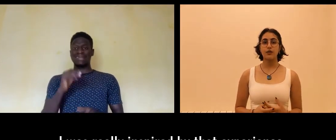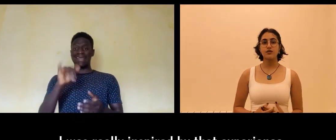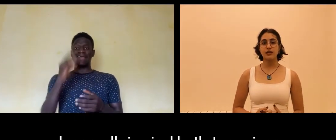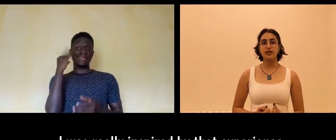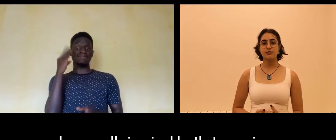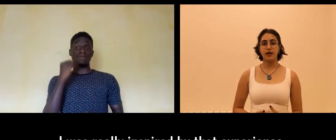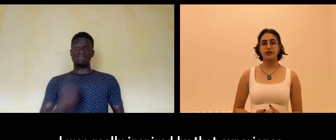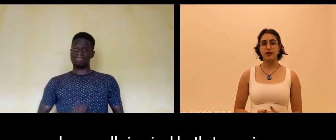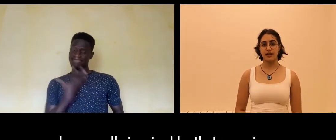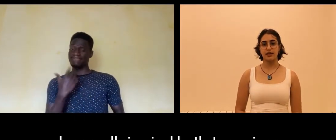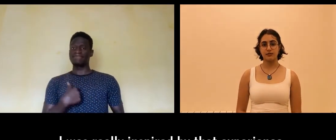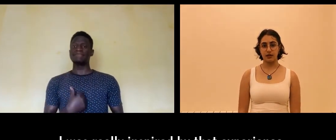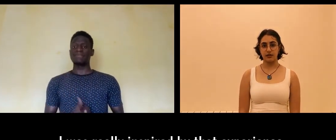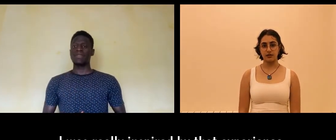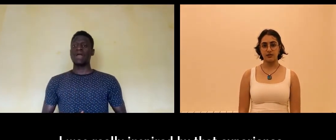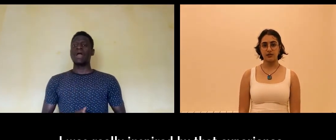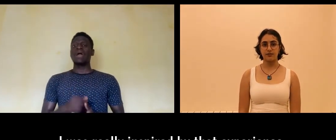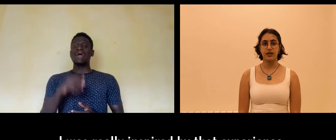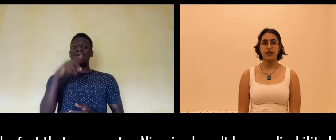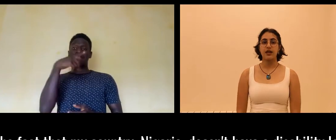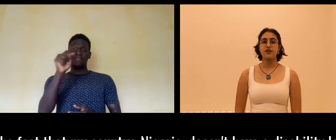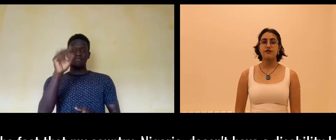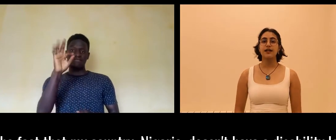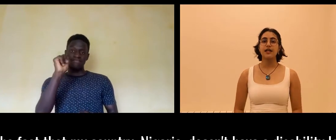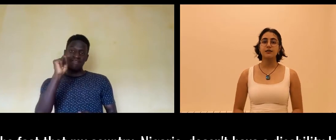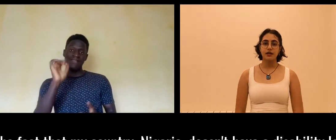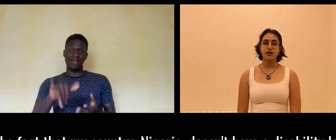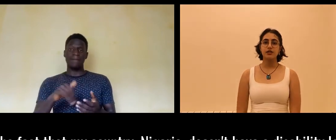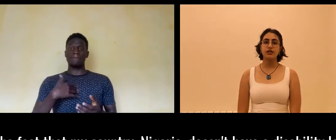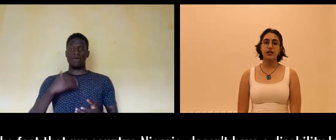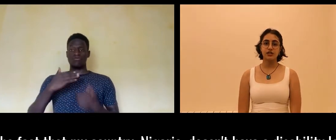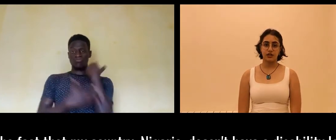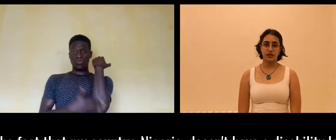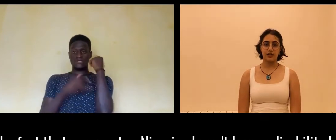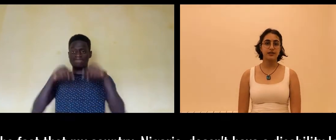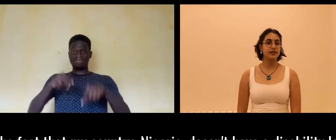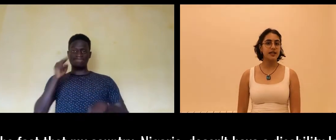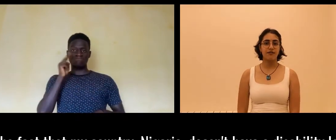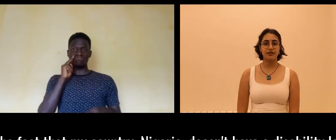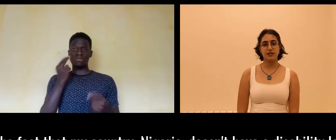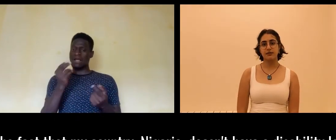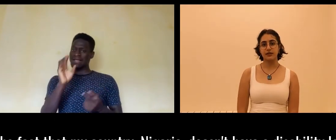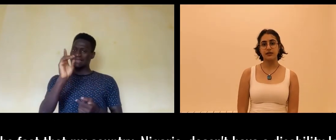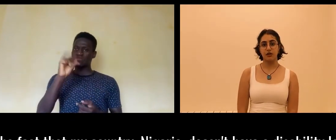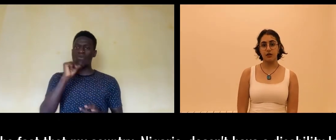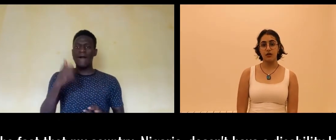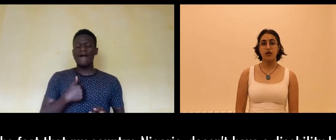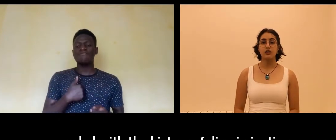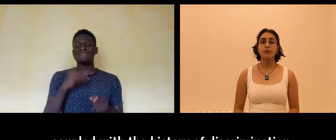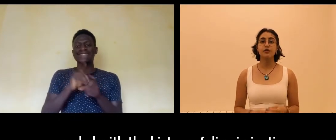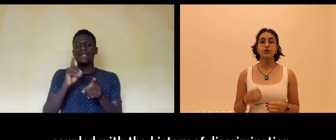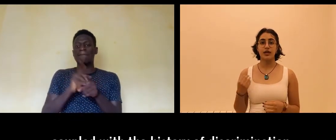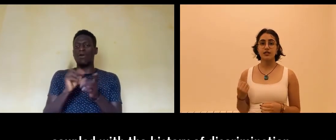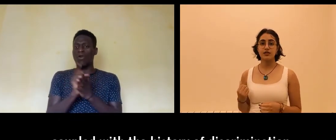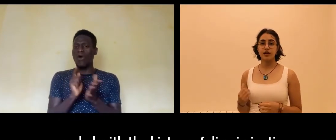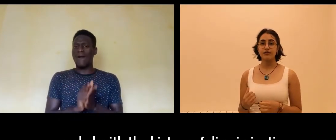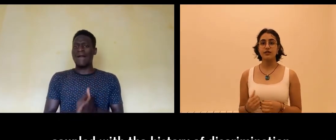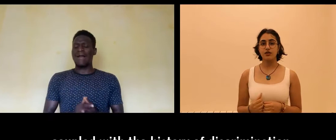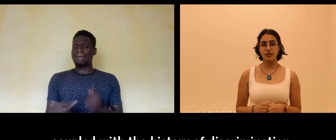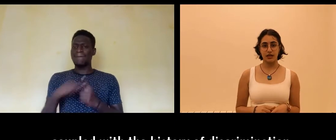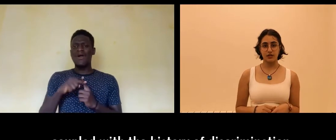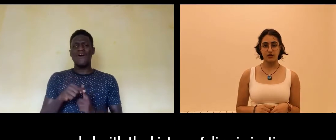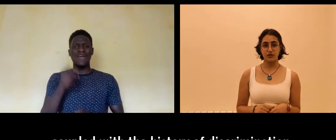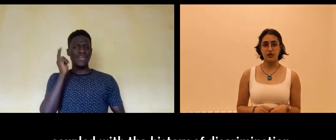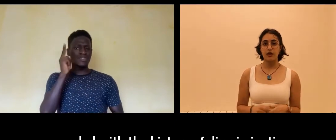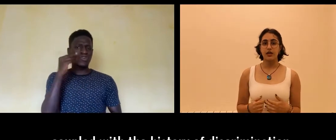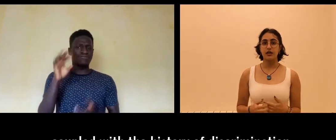I was really inspired by that experience. The fact that my country, Nigeria, didn't have a disability law coupled with the history of